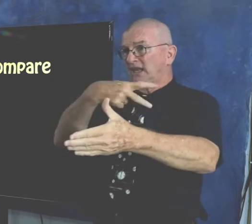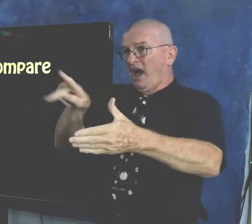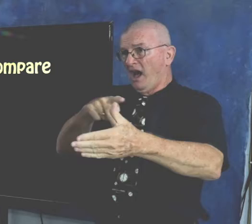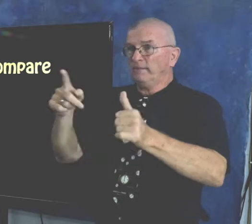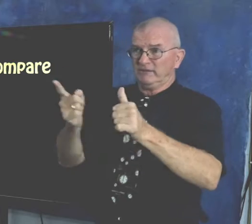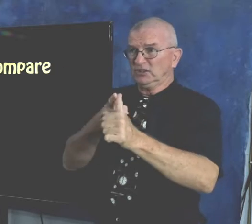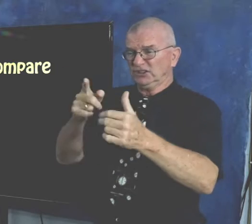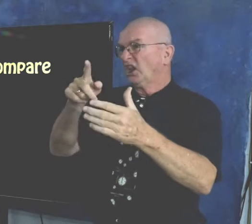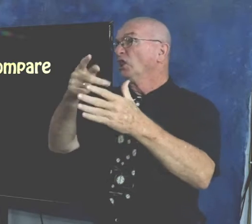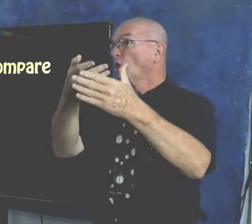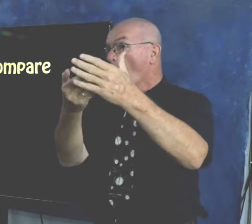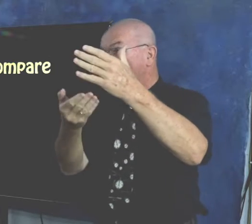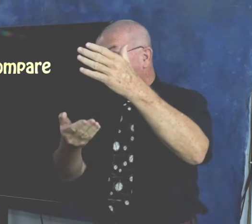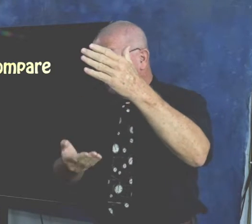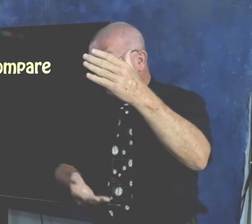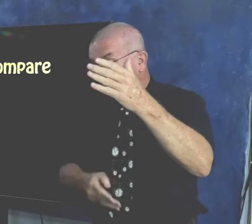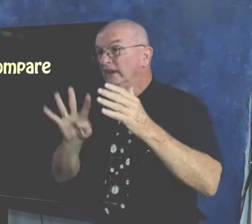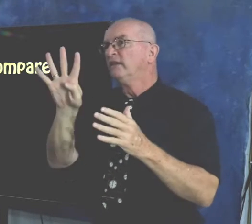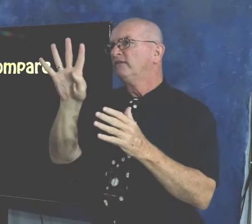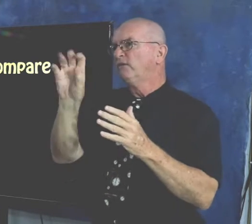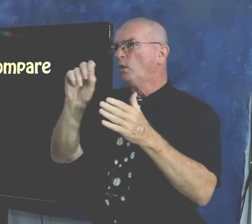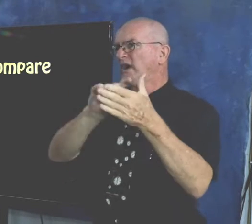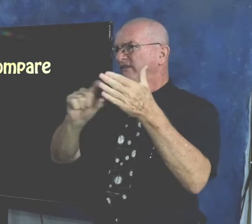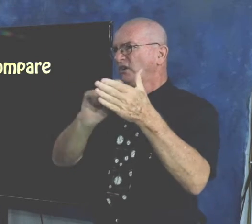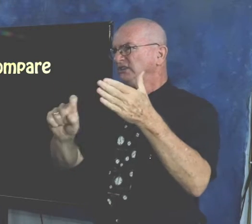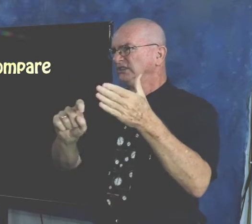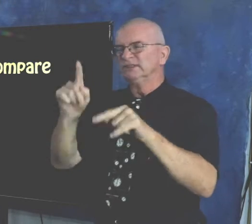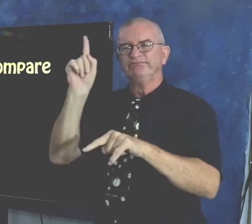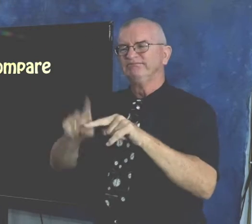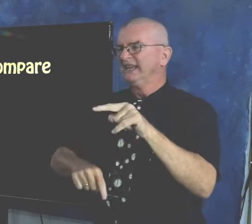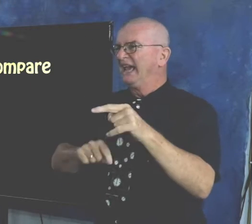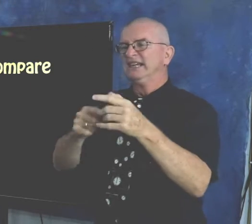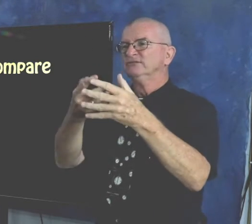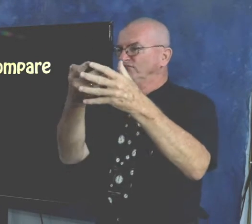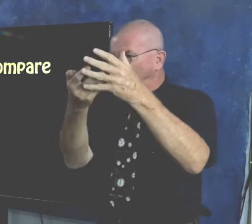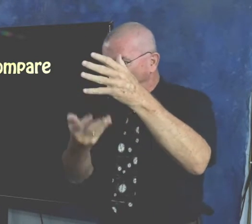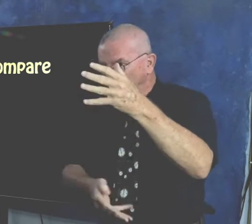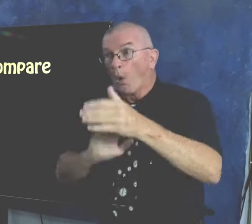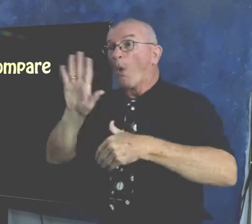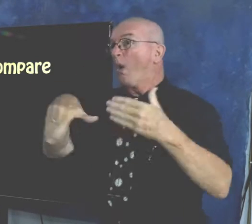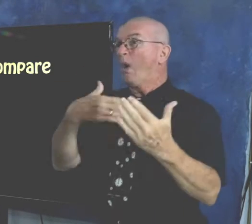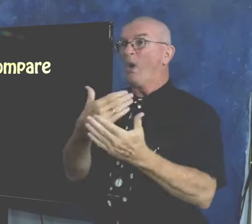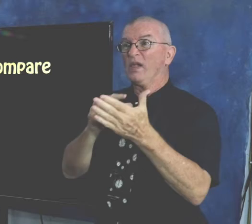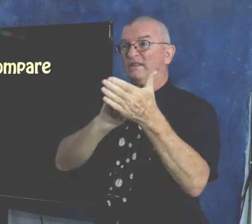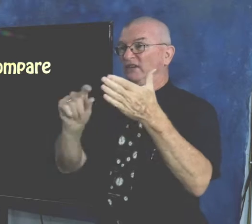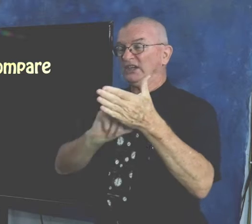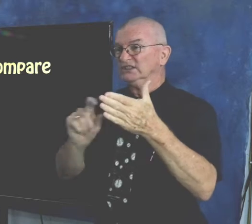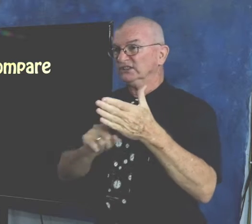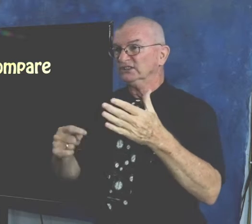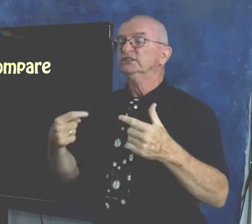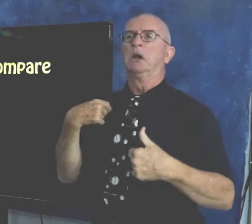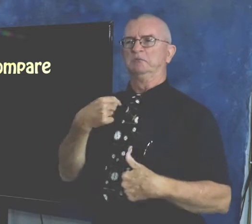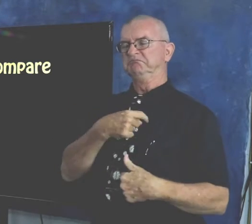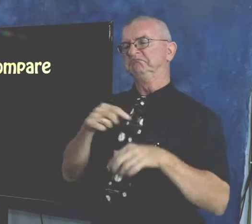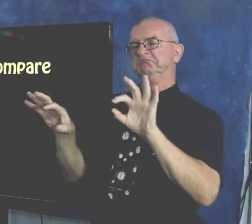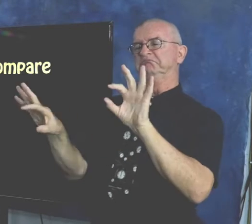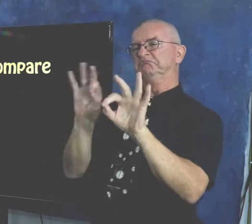this psalm is sort of long, it's 40 verses, so we can't talk about every verse. So we've chosen